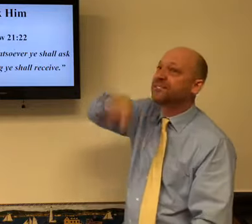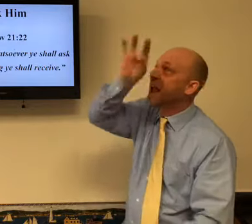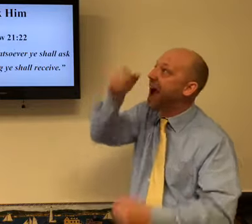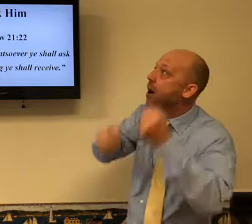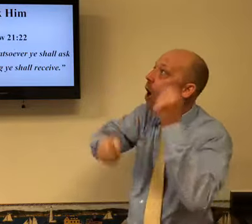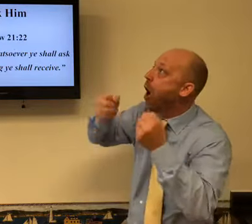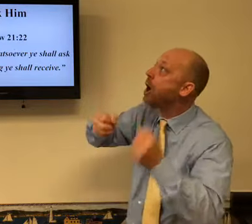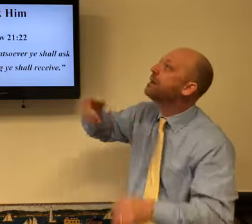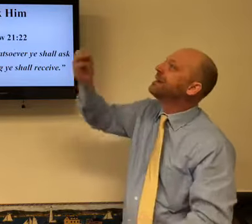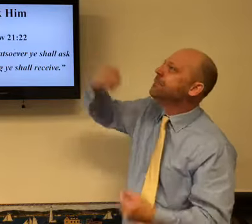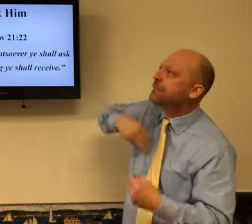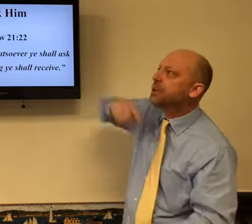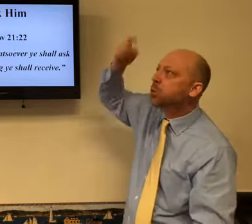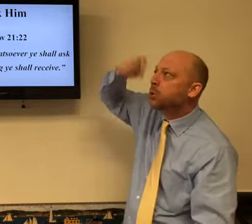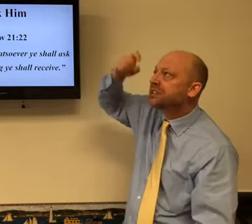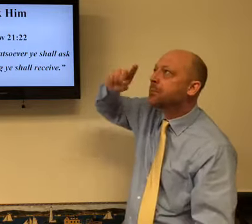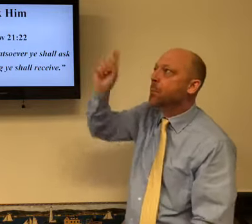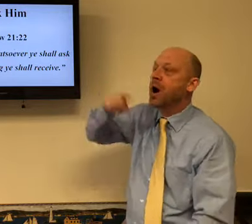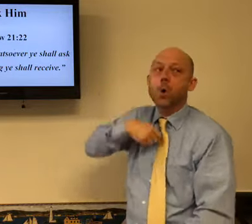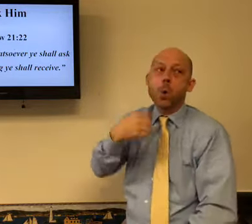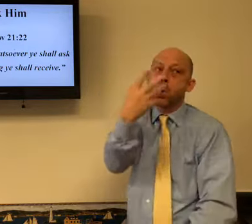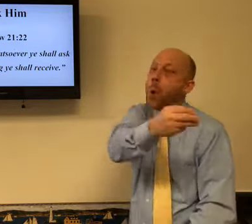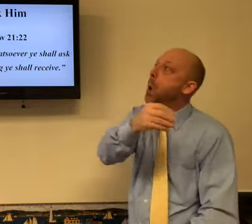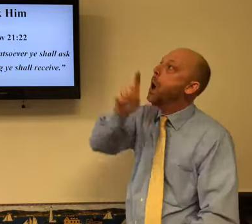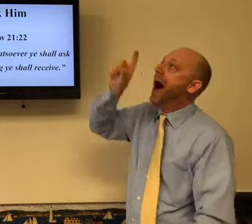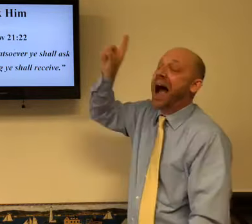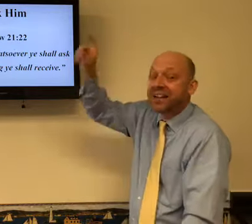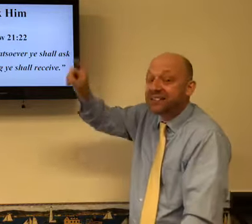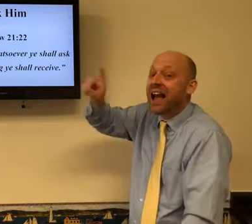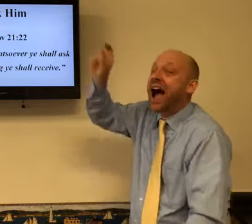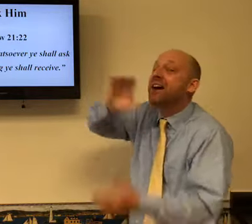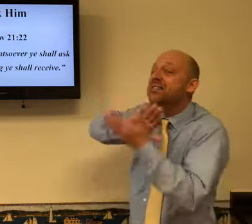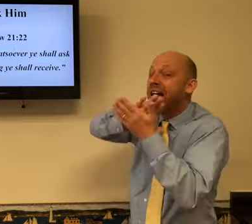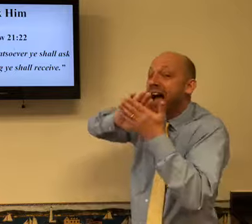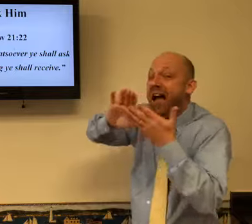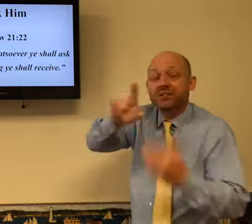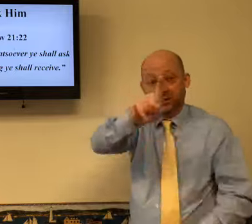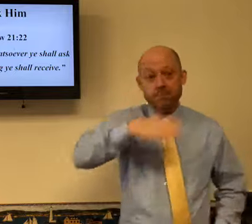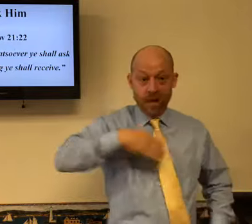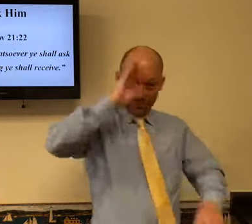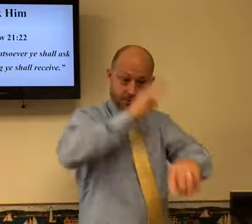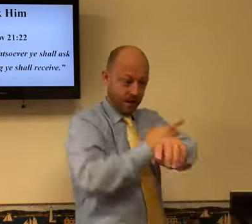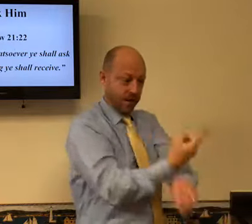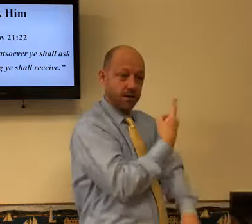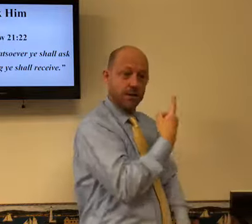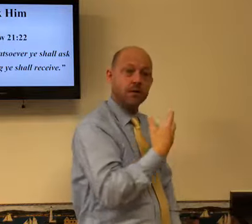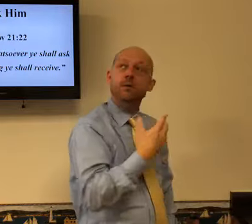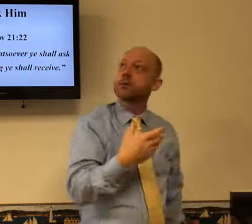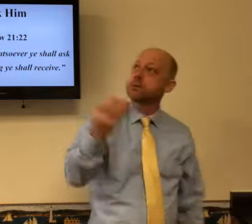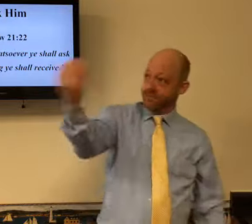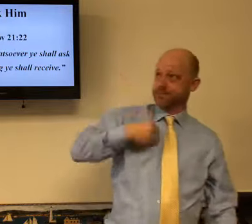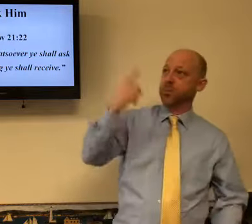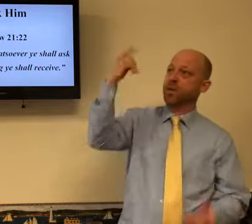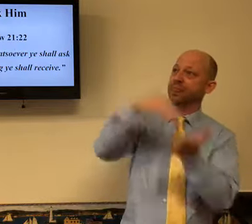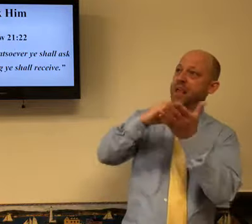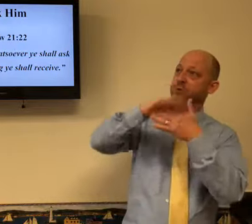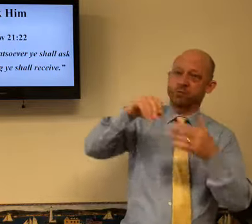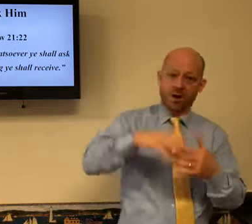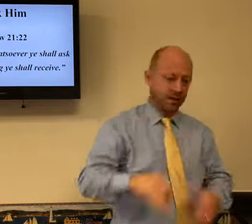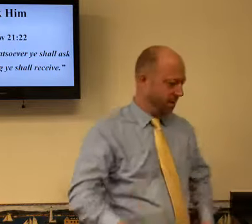No. Lord, give me wisdom to find a new car. Lord, give me wisdom when I go to do this or that. You know, my children, they come to me and say, well, you